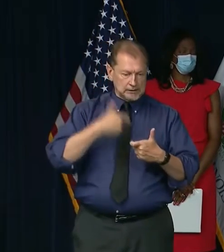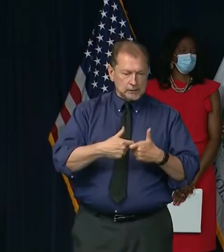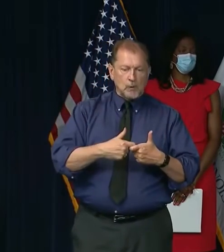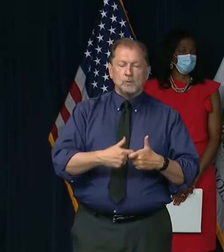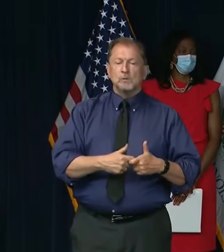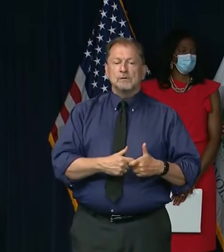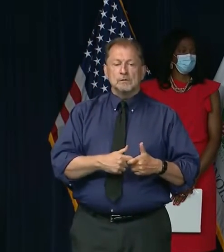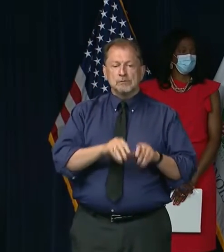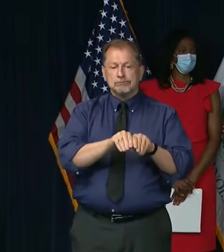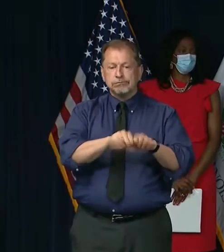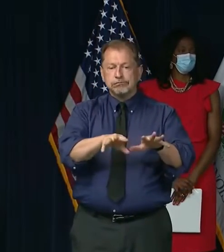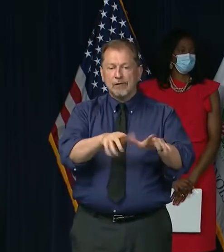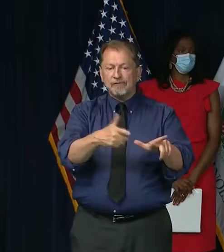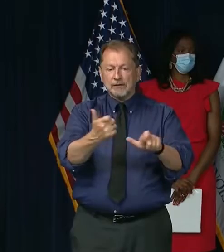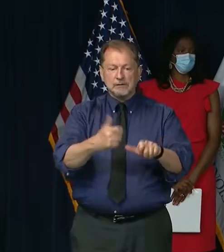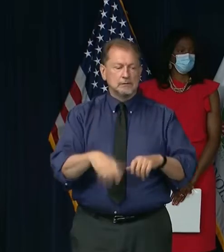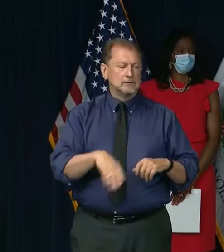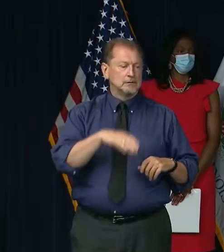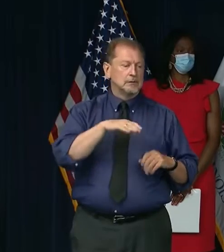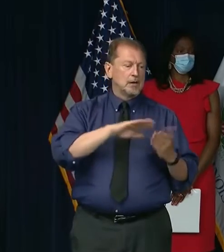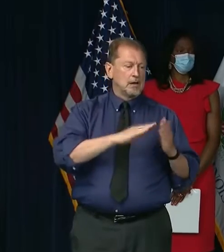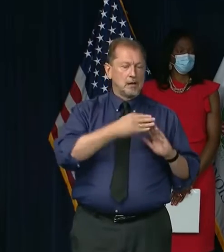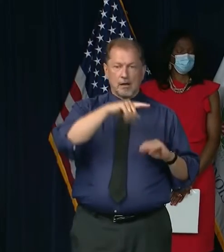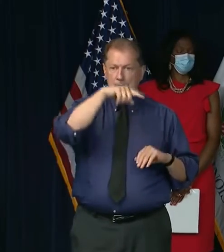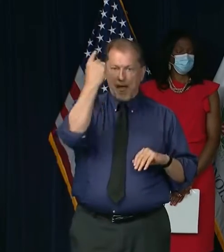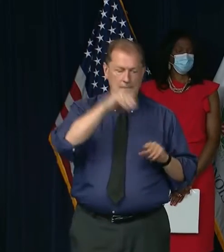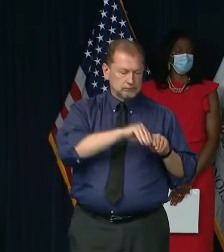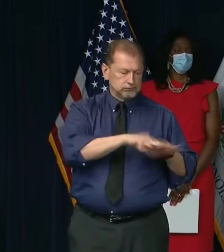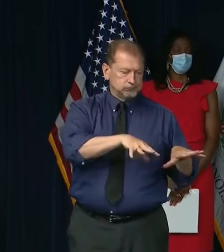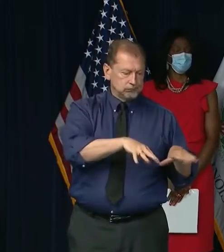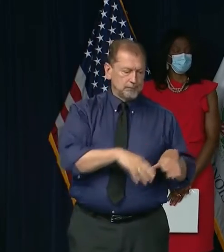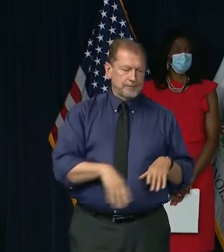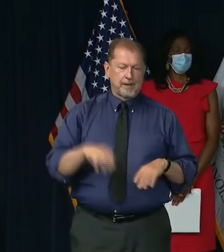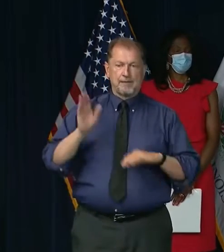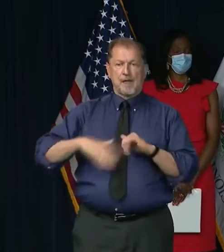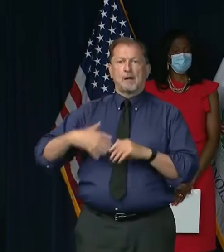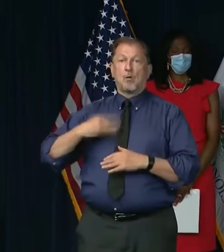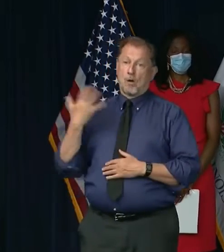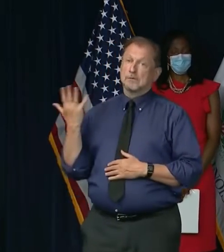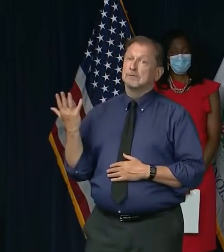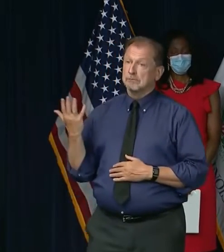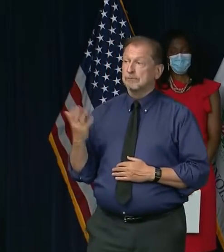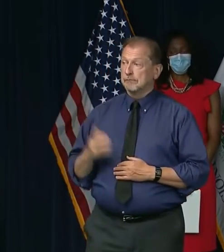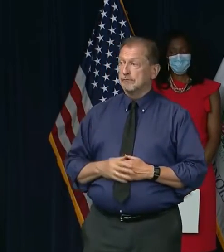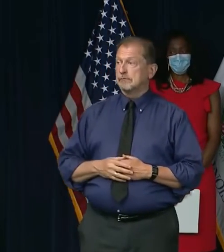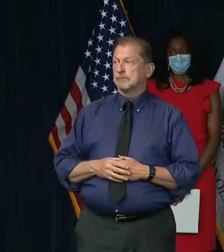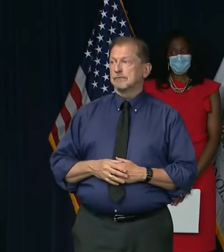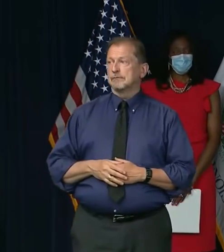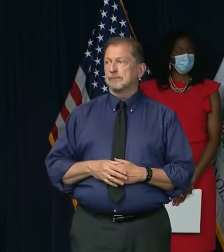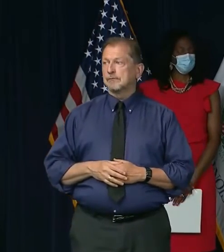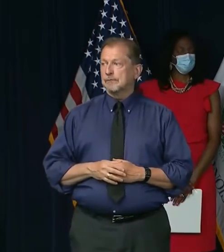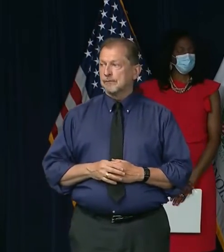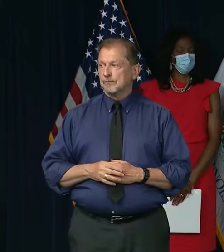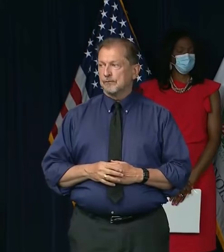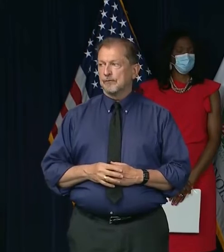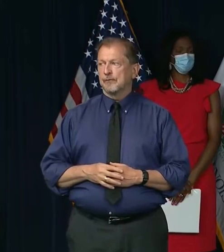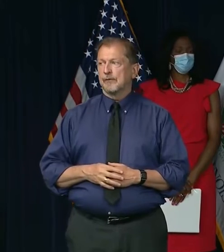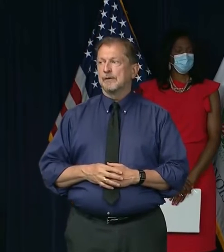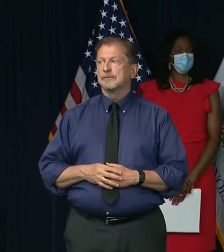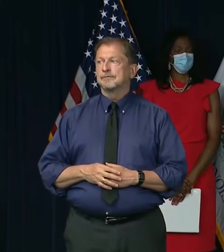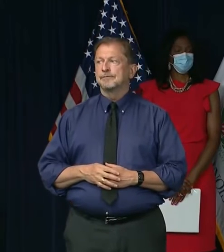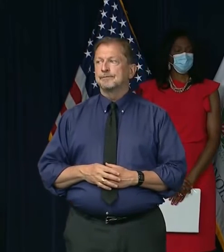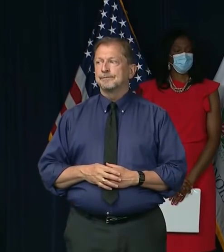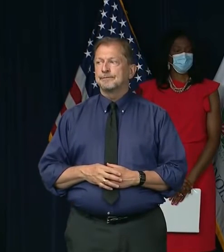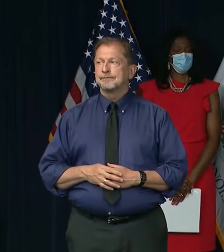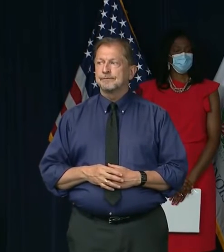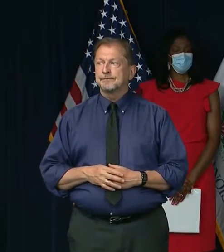and black communities to a larger extent than other communities across the state. I believe while during the press conference, Illinois